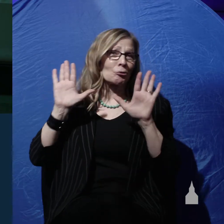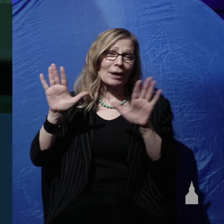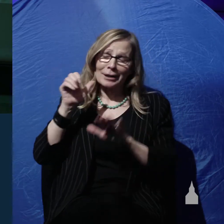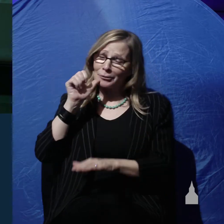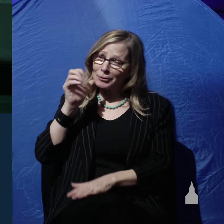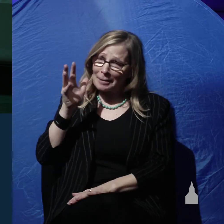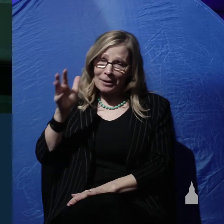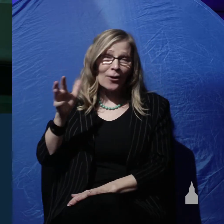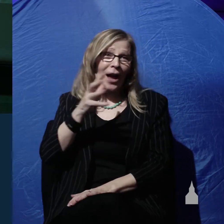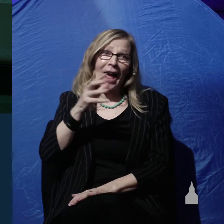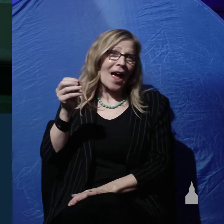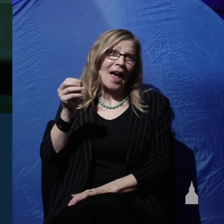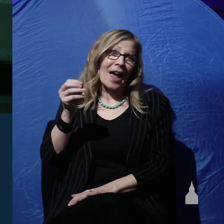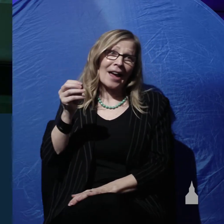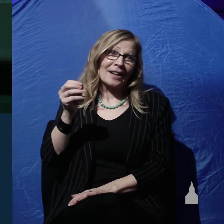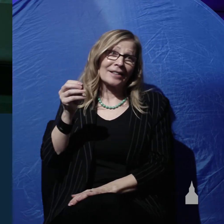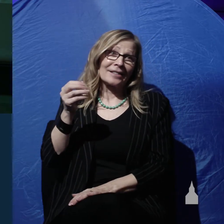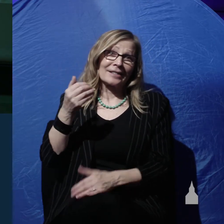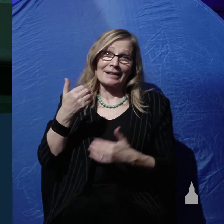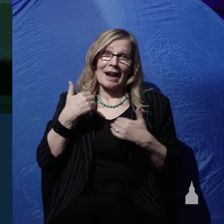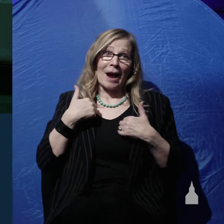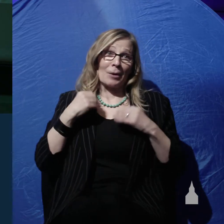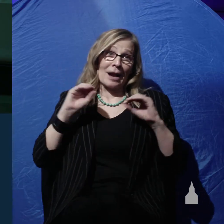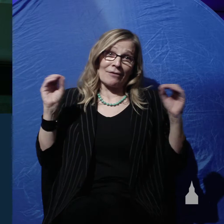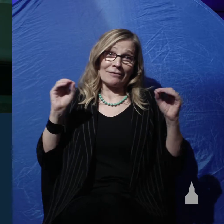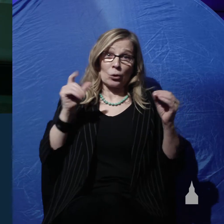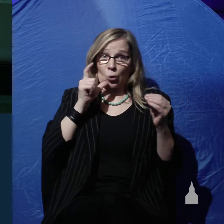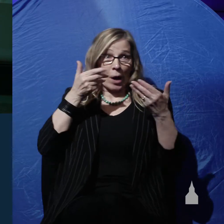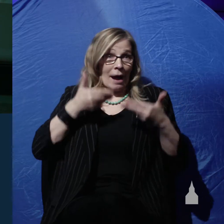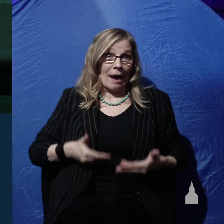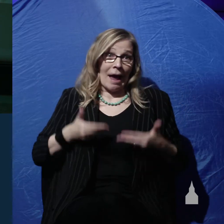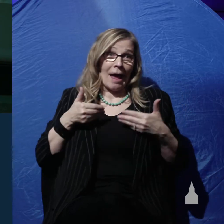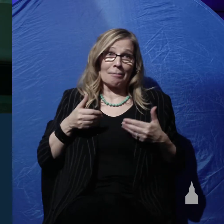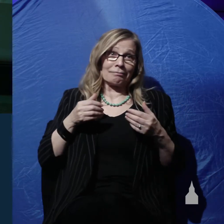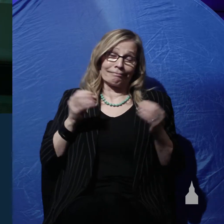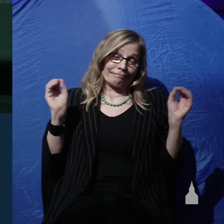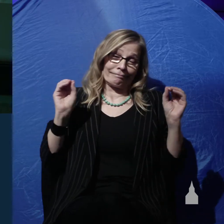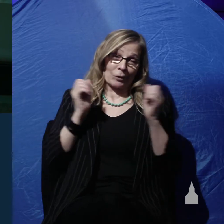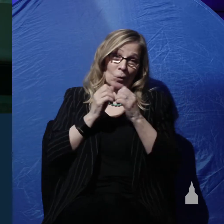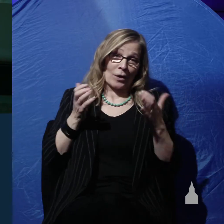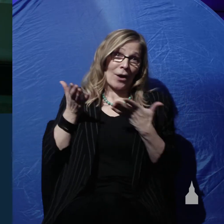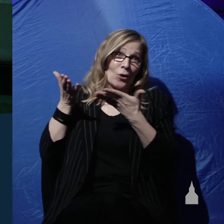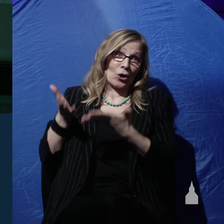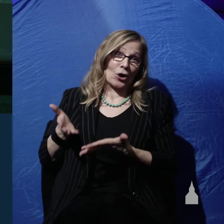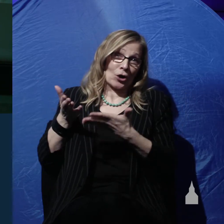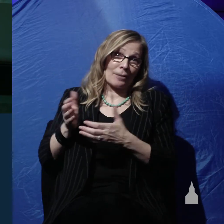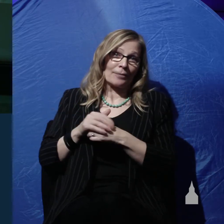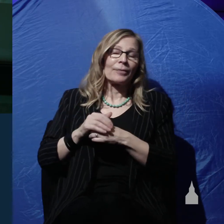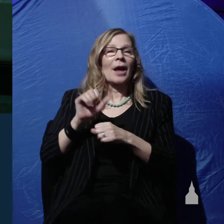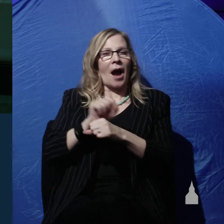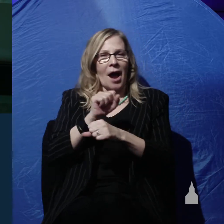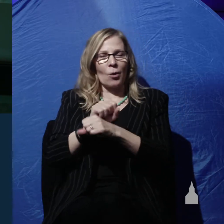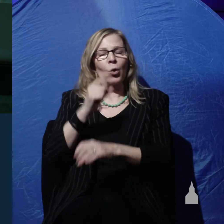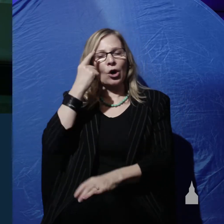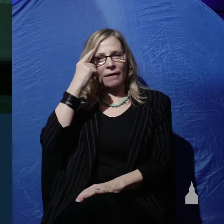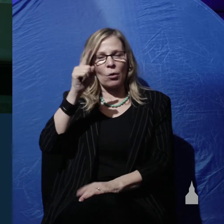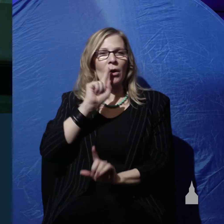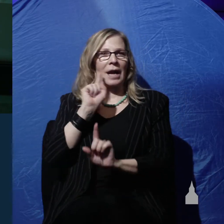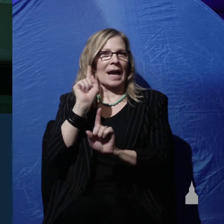I wouldn't be half the man I am without her, so I praise God for her. I do work for Answers in Genesis. We're a creation